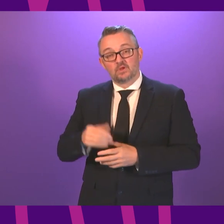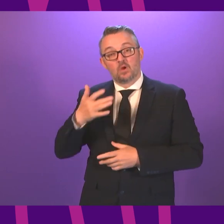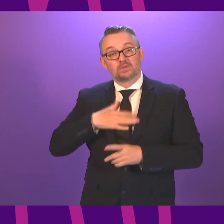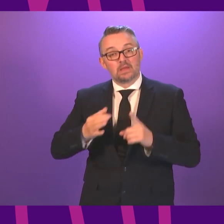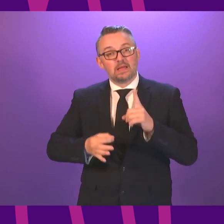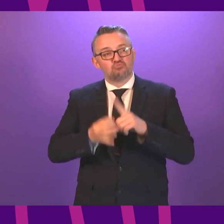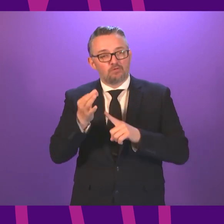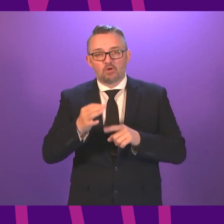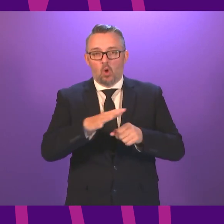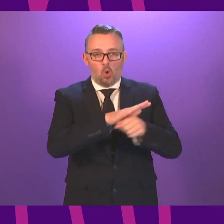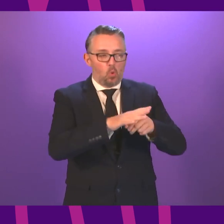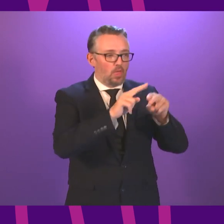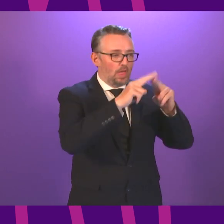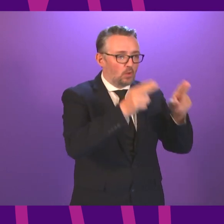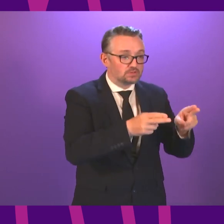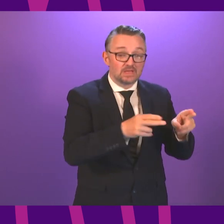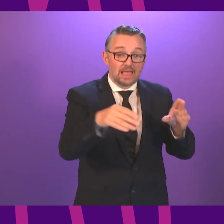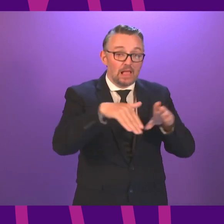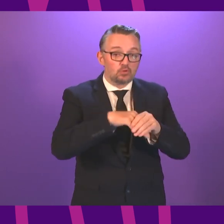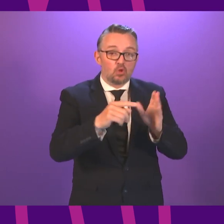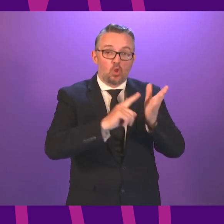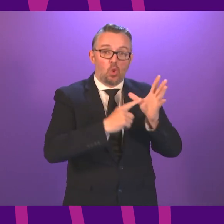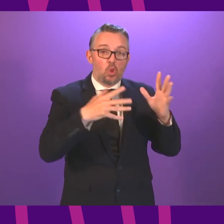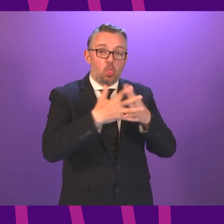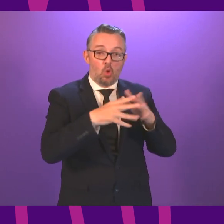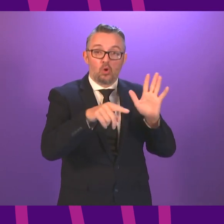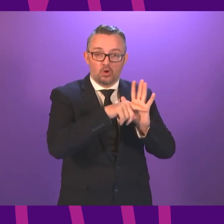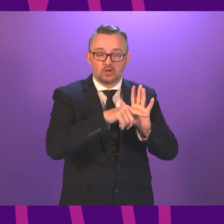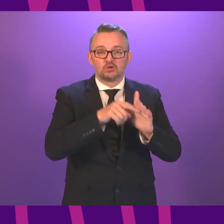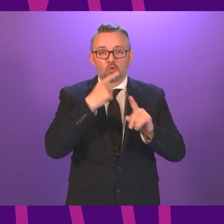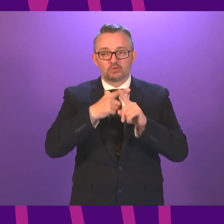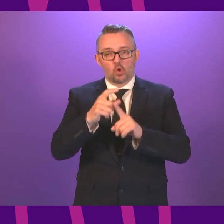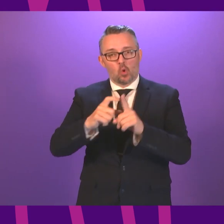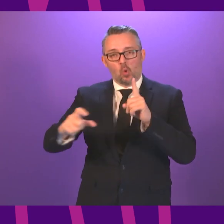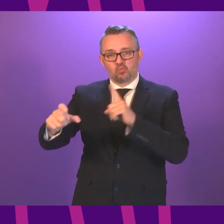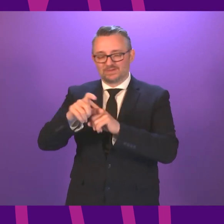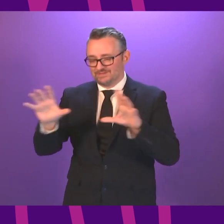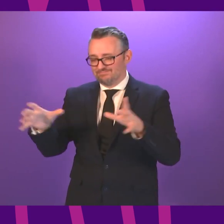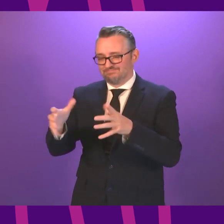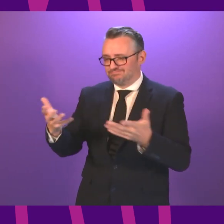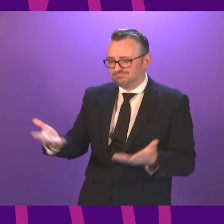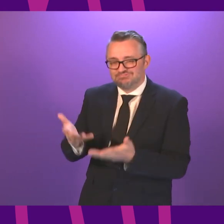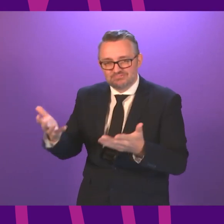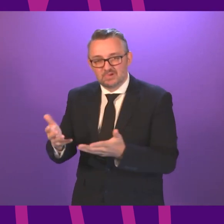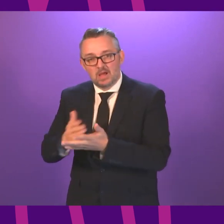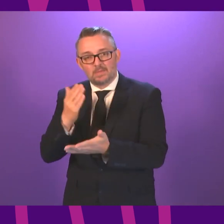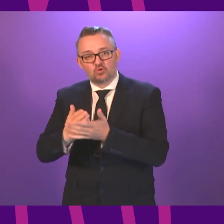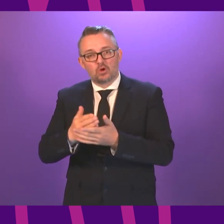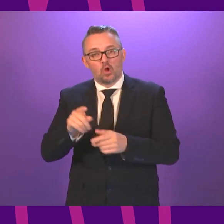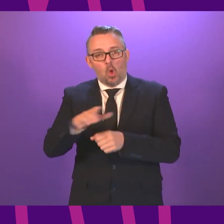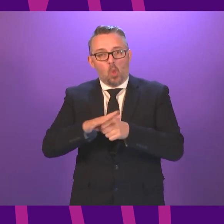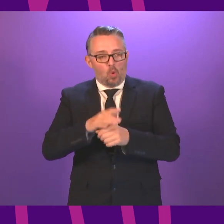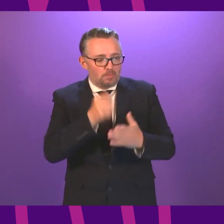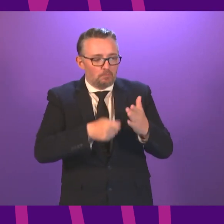neighbourhoods. This will include legislation to support community wealth building and steps to ensure more local procurement.